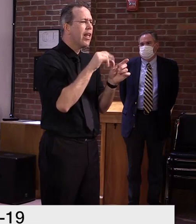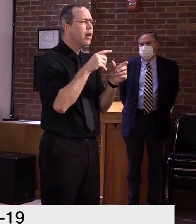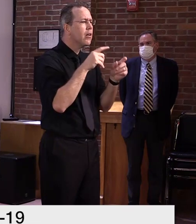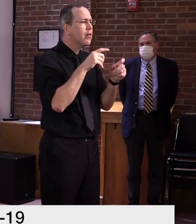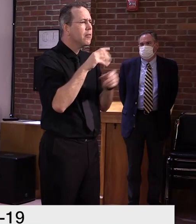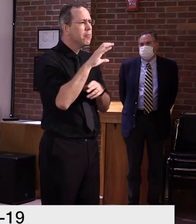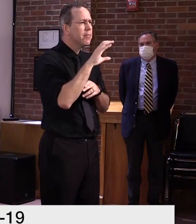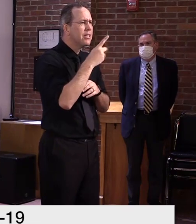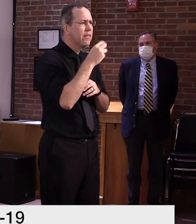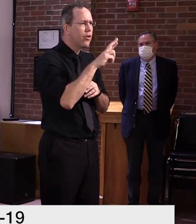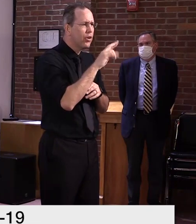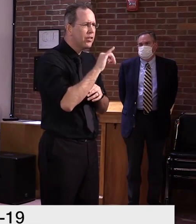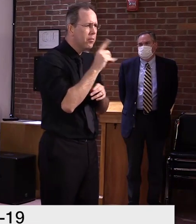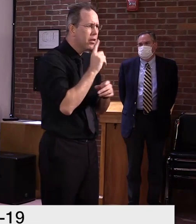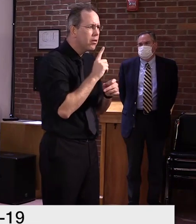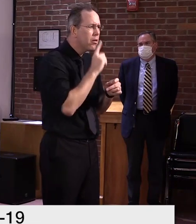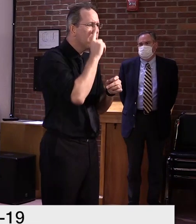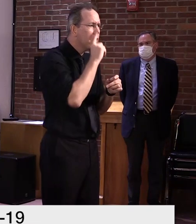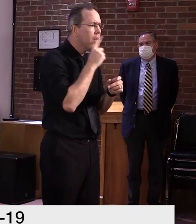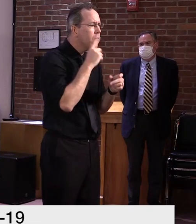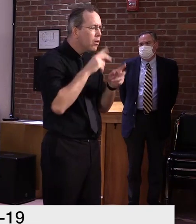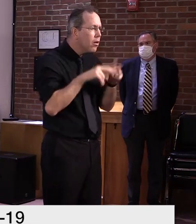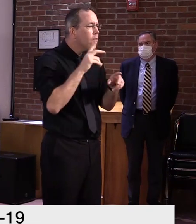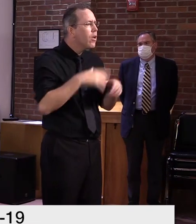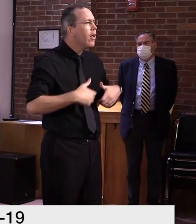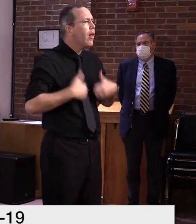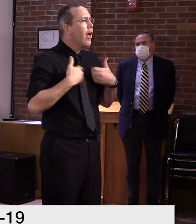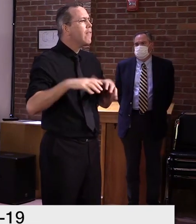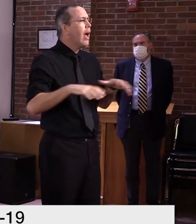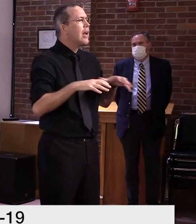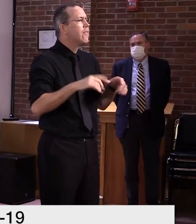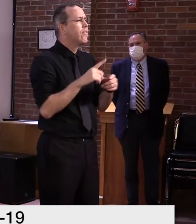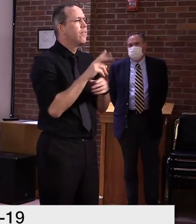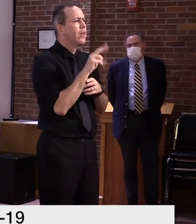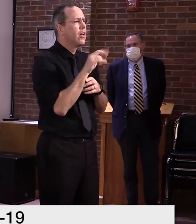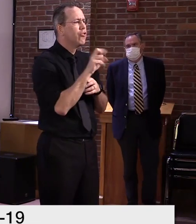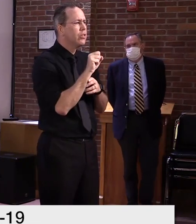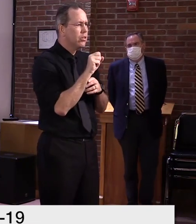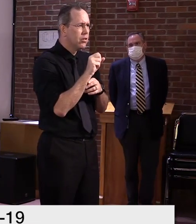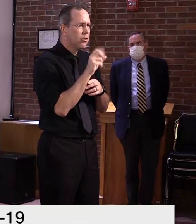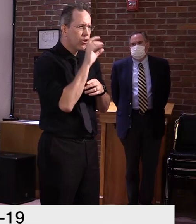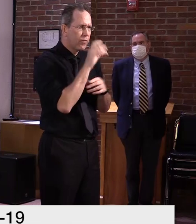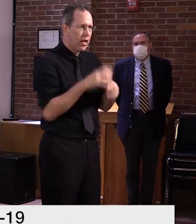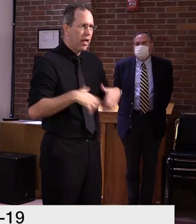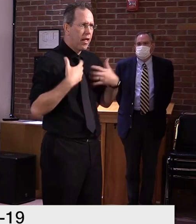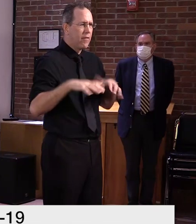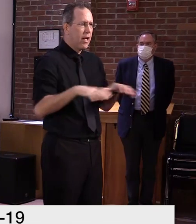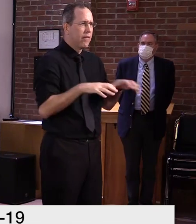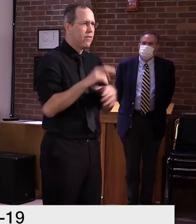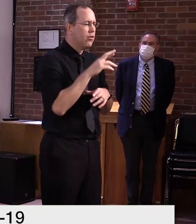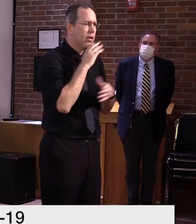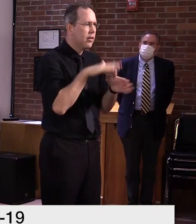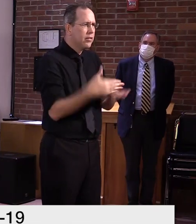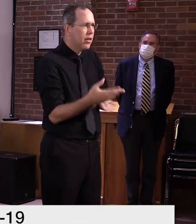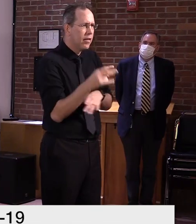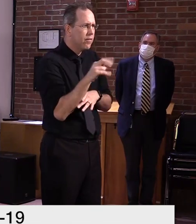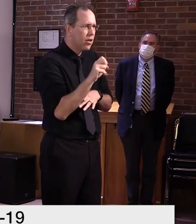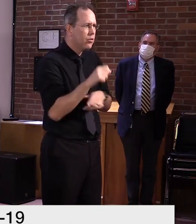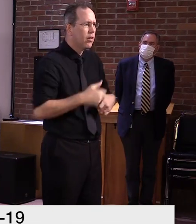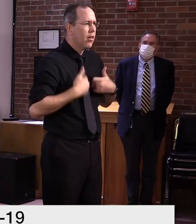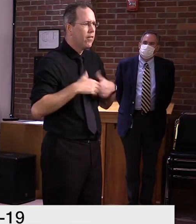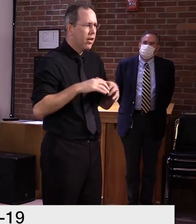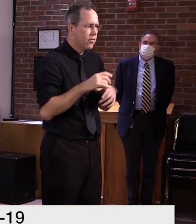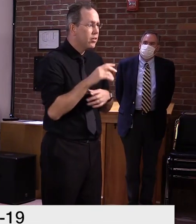itself in the, the swab that was taken from the nose. Um, antibodies on the other hand are